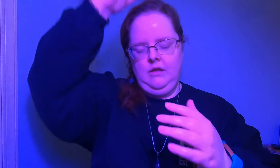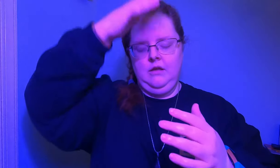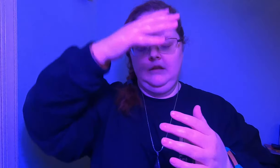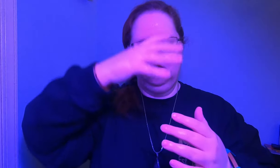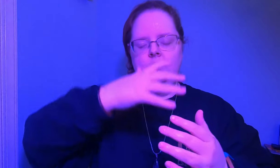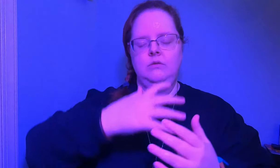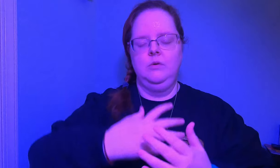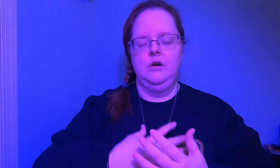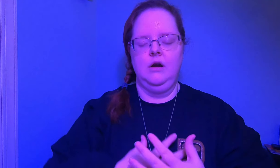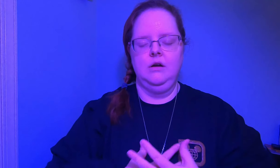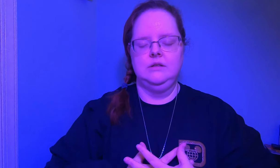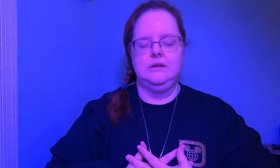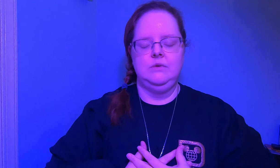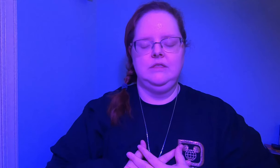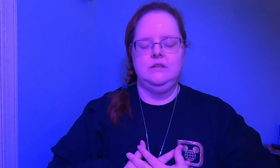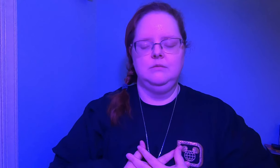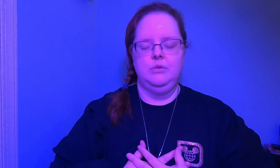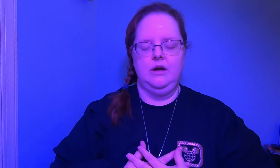down to our hearts and with this breath